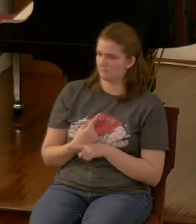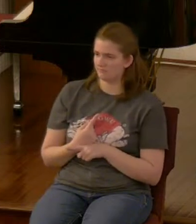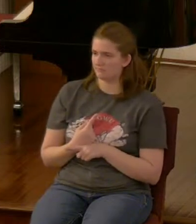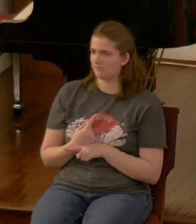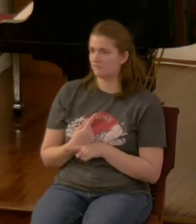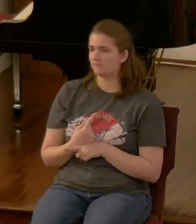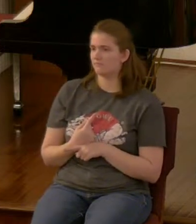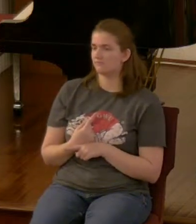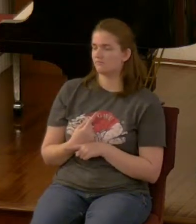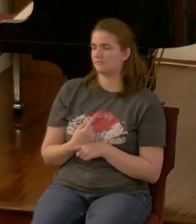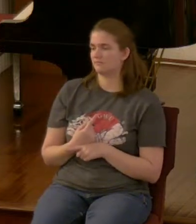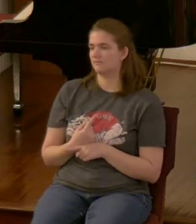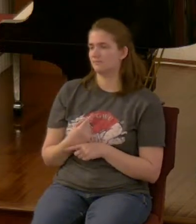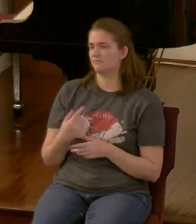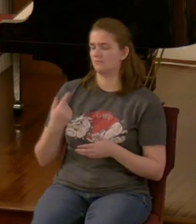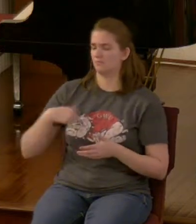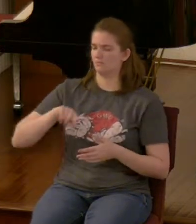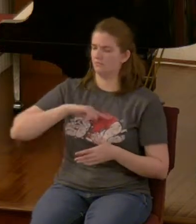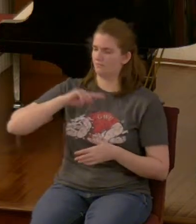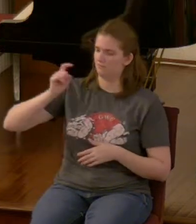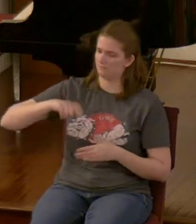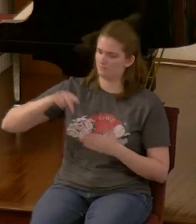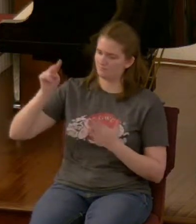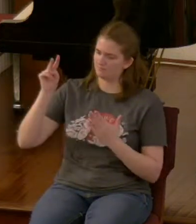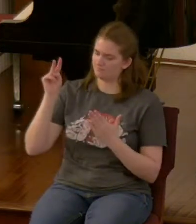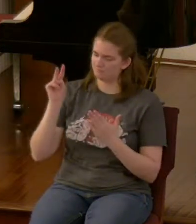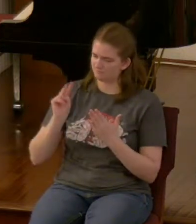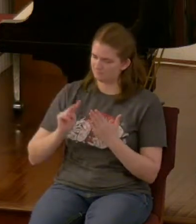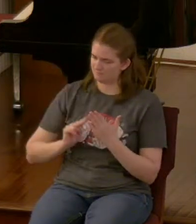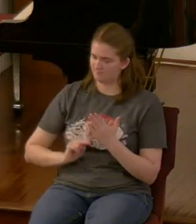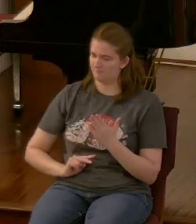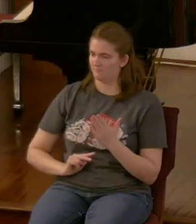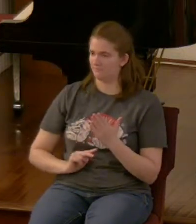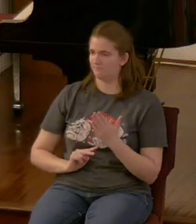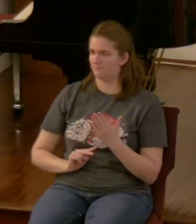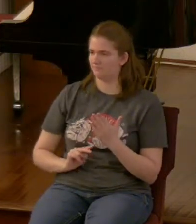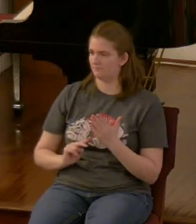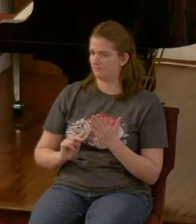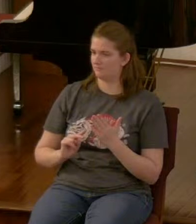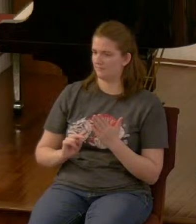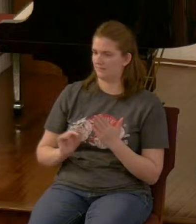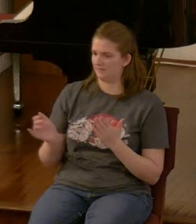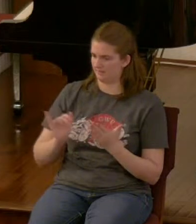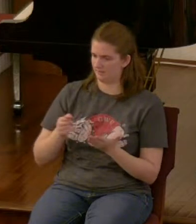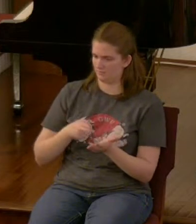and we have to read this Bible as truth